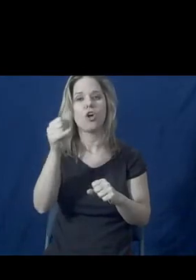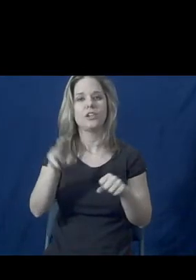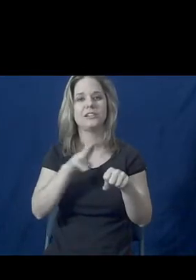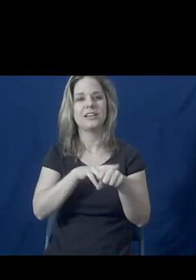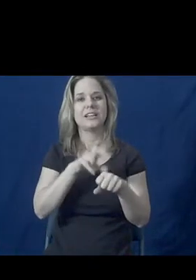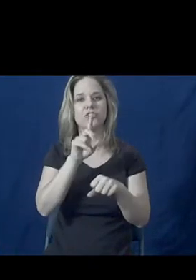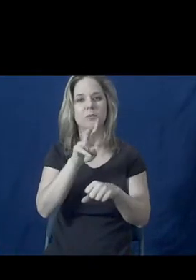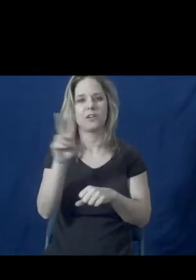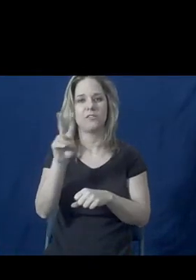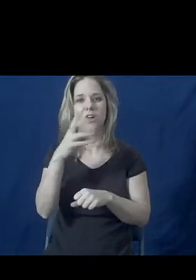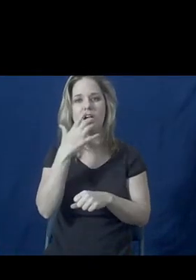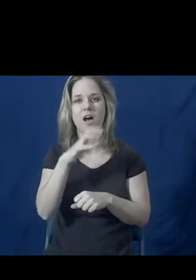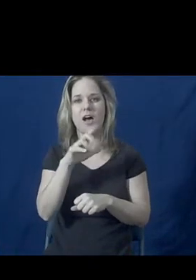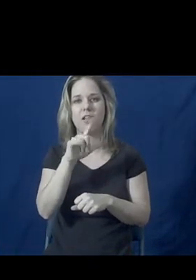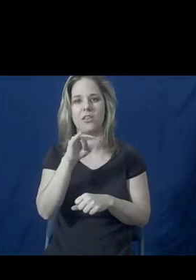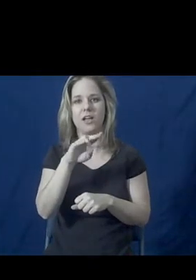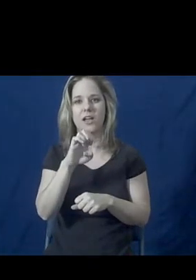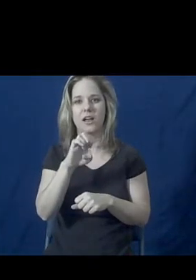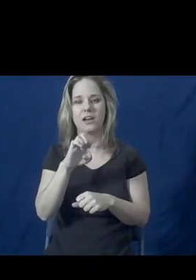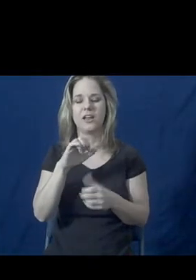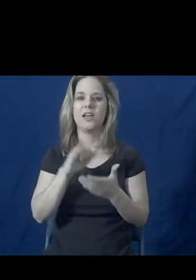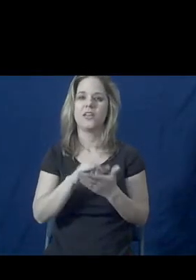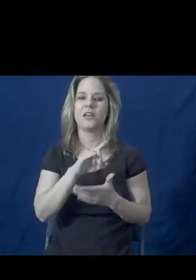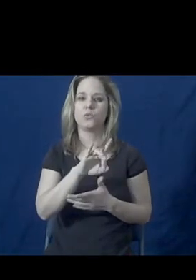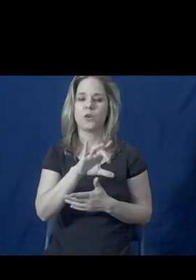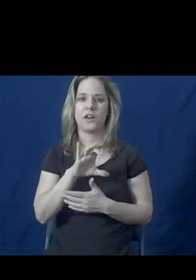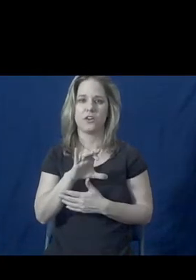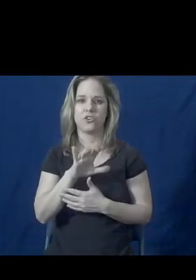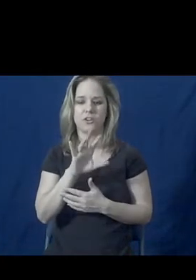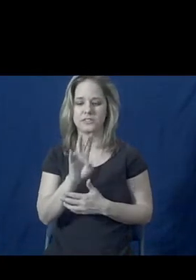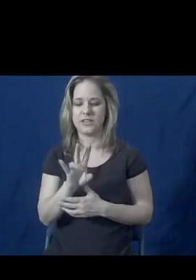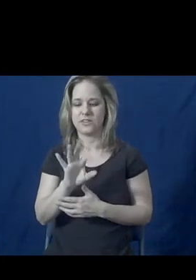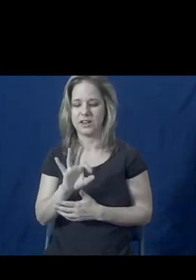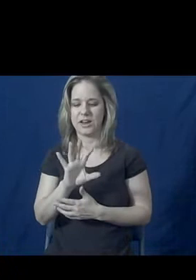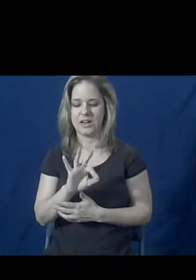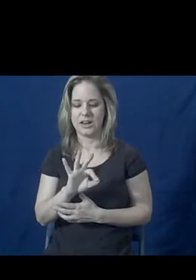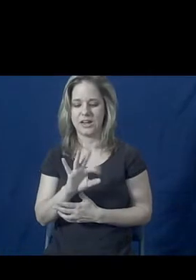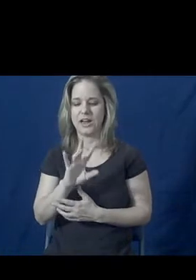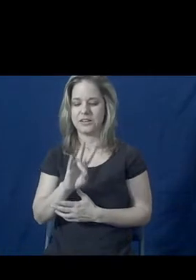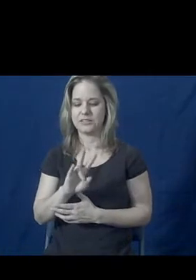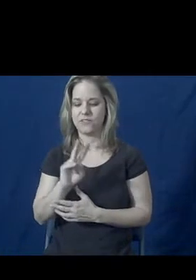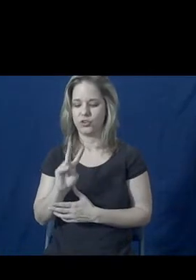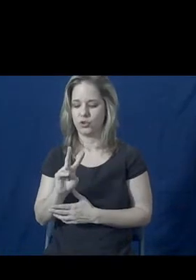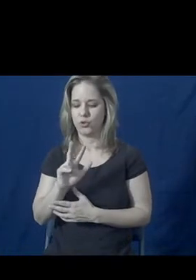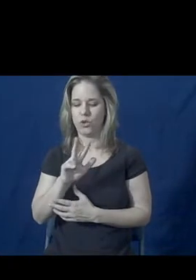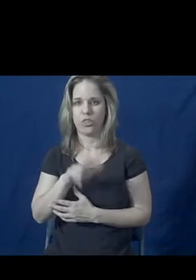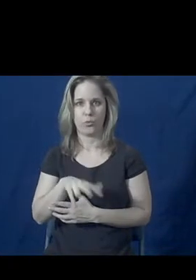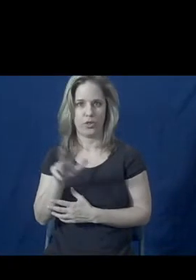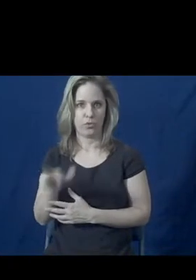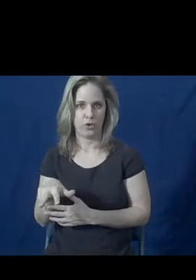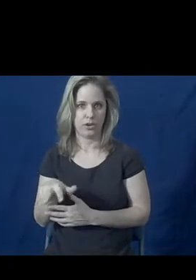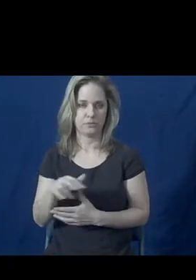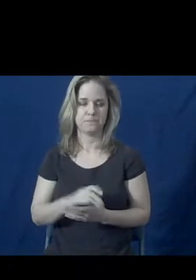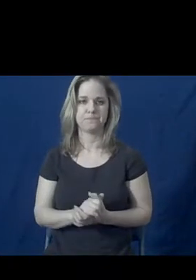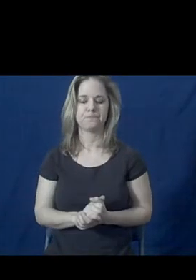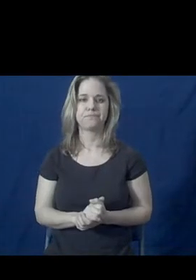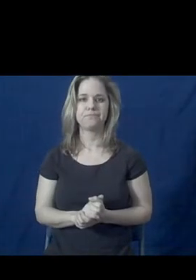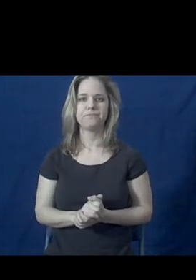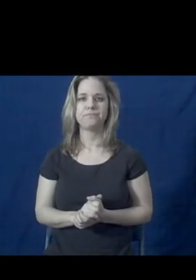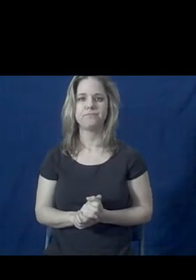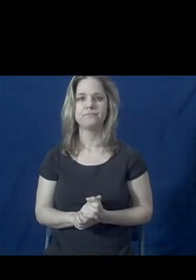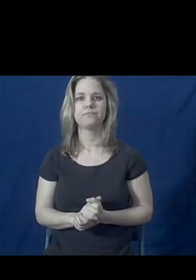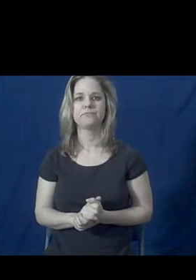the National Domestic Violence Hotline at 1-800-799-7233.